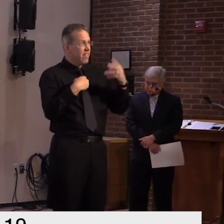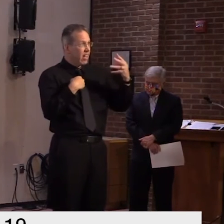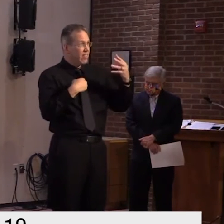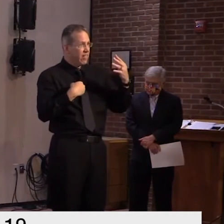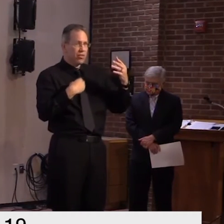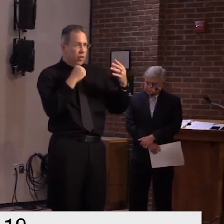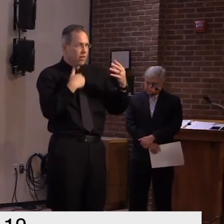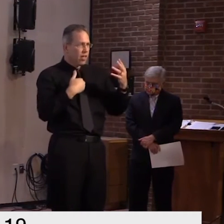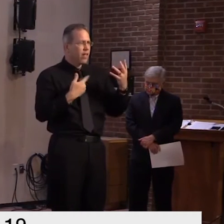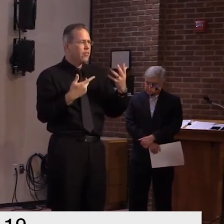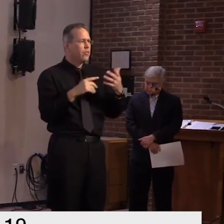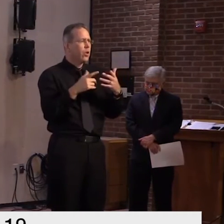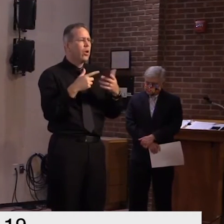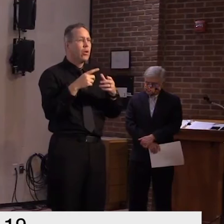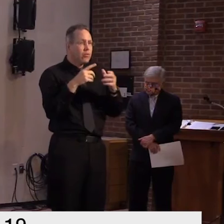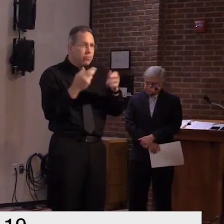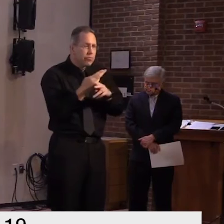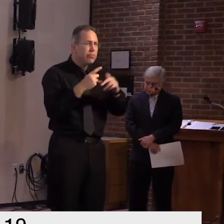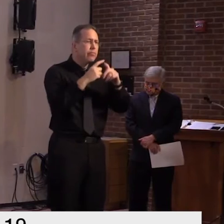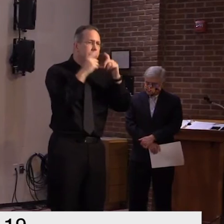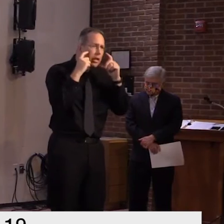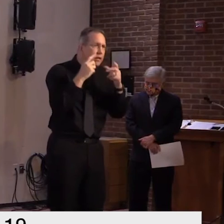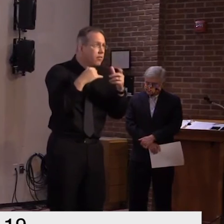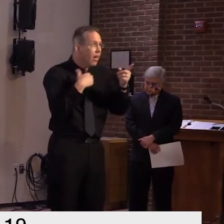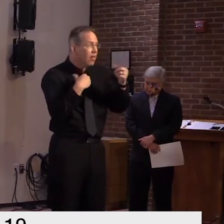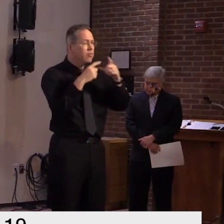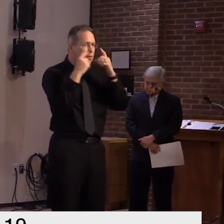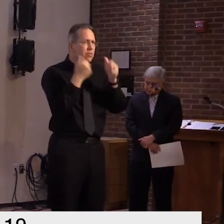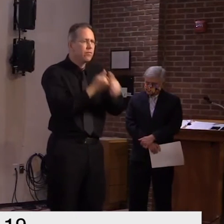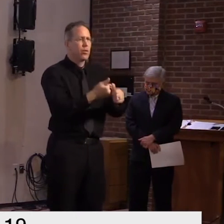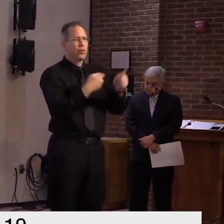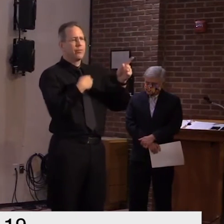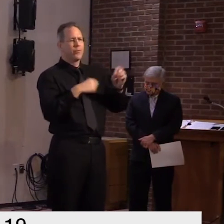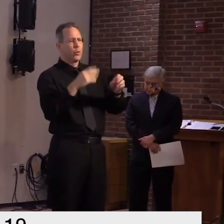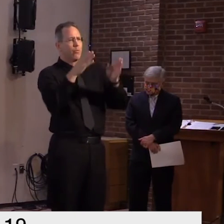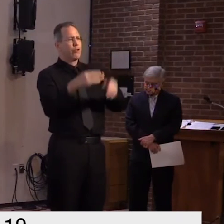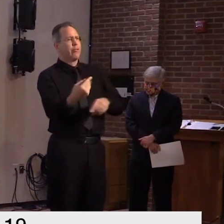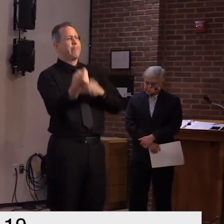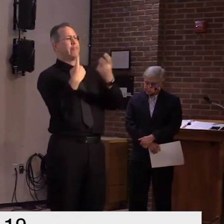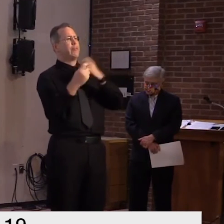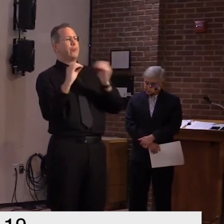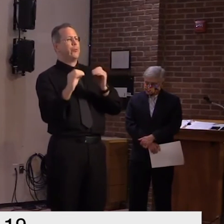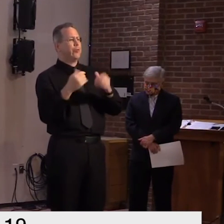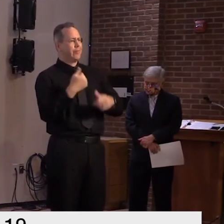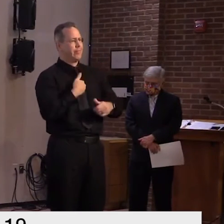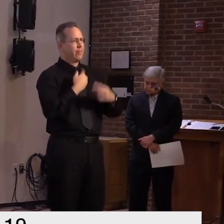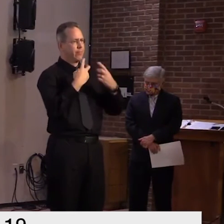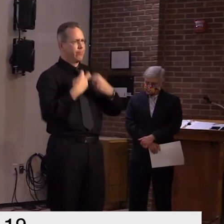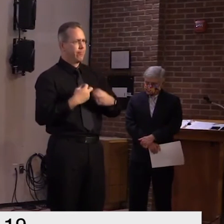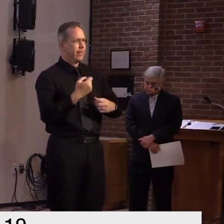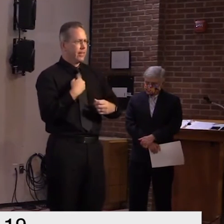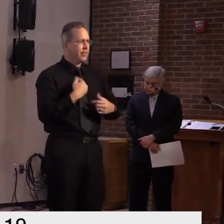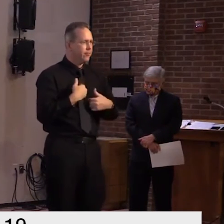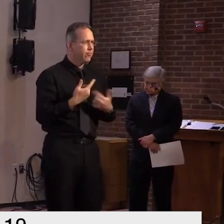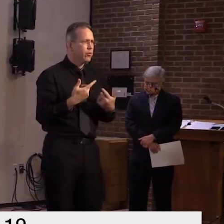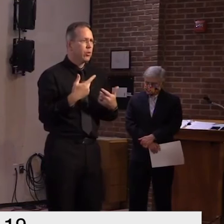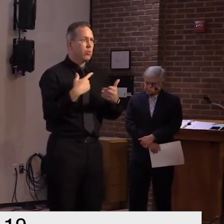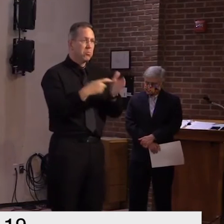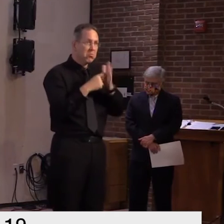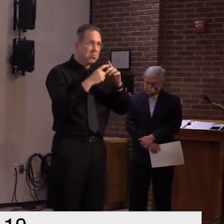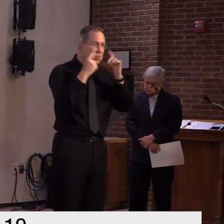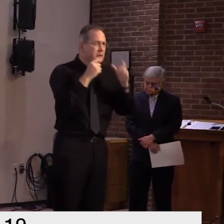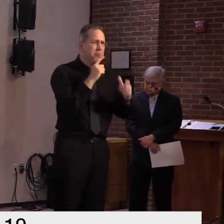by visiting public but we also have some direct contact services within mostly our agencies of human services and now our